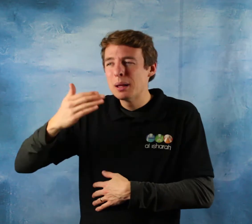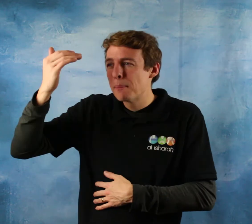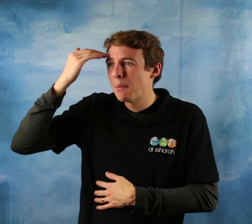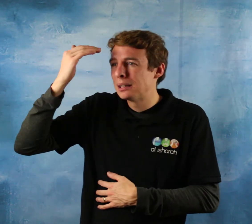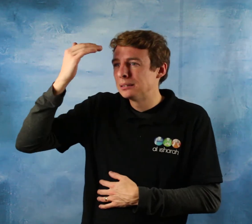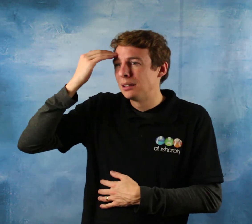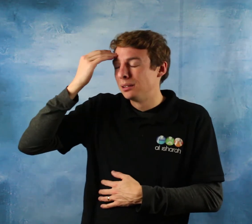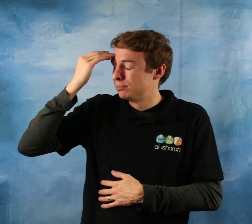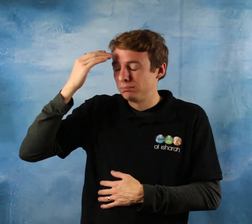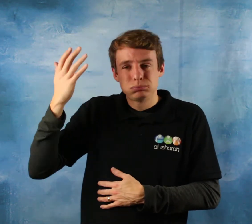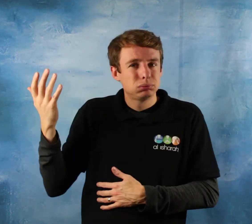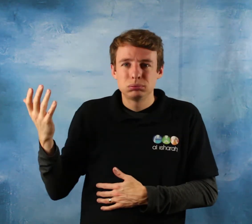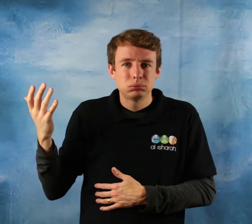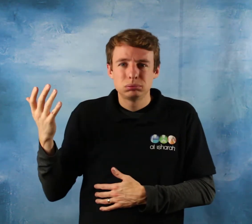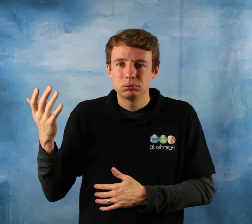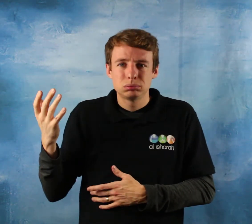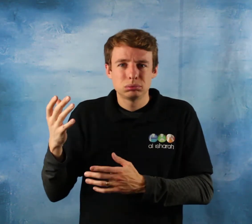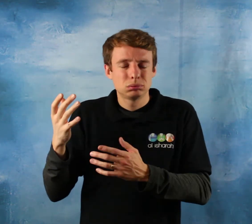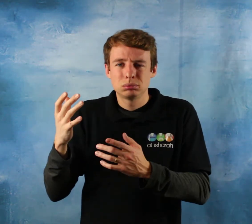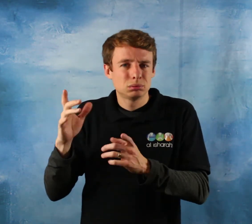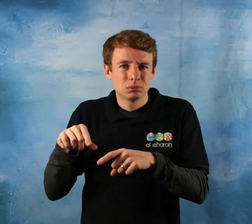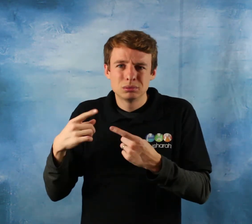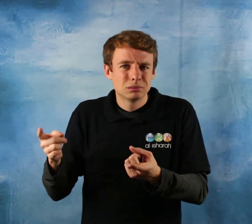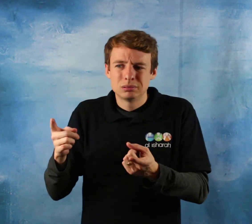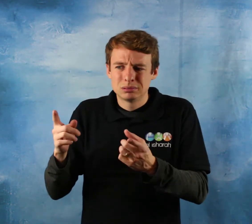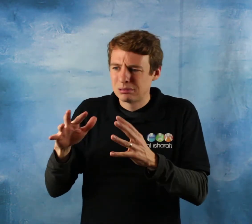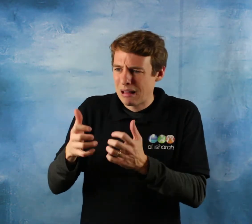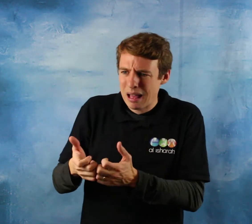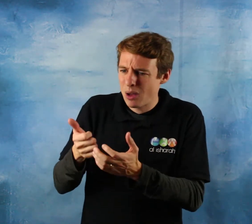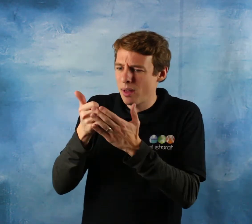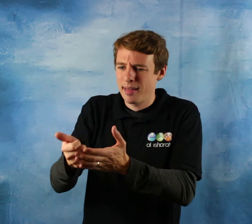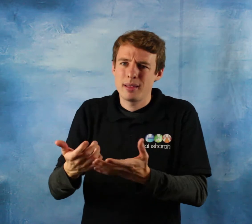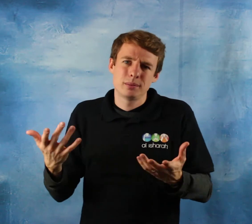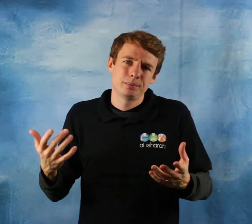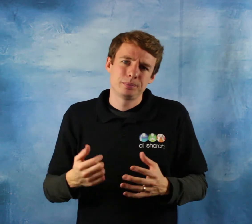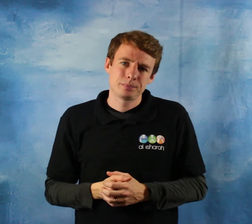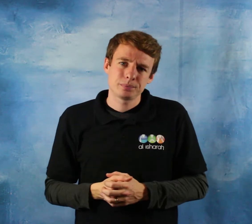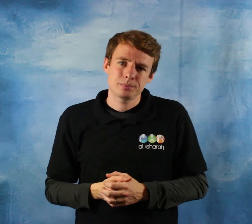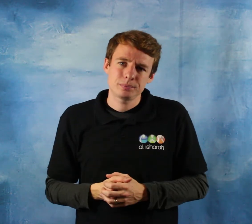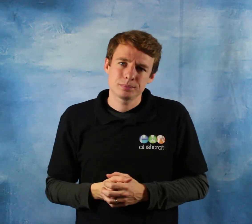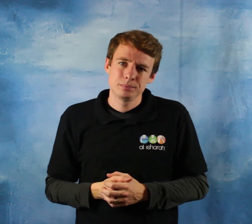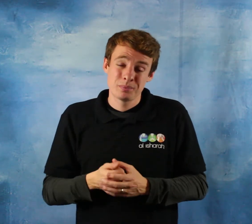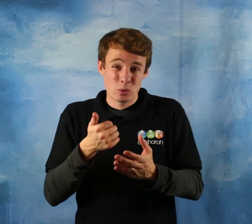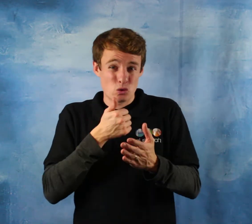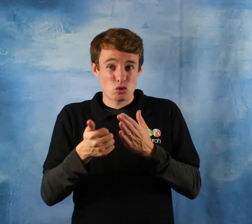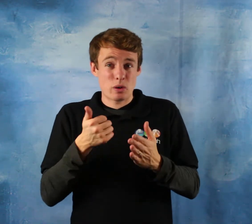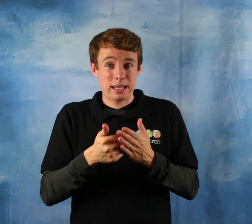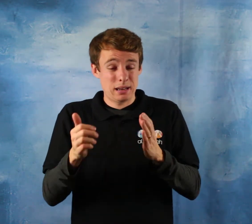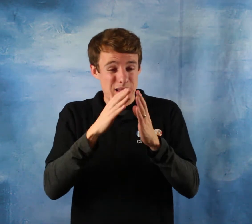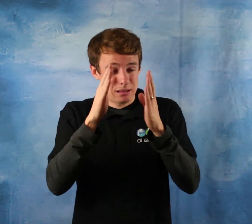husband and wife but in Tower Hamlets the agencies here have reported seeing more and more cases of violence